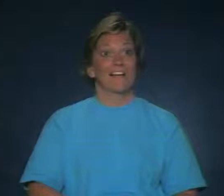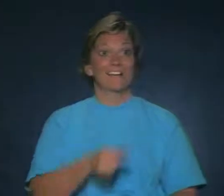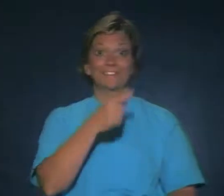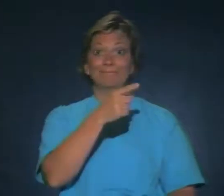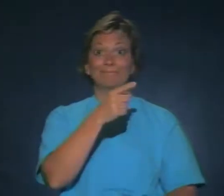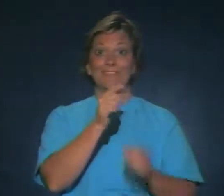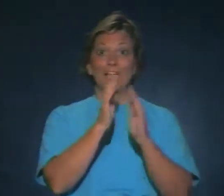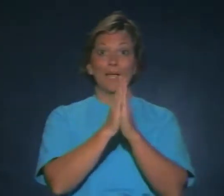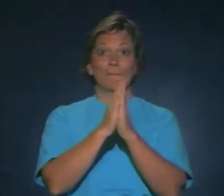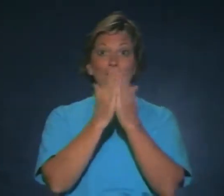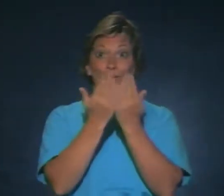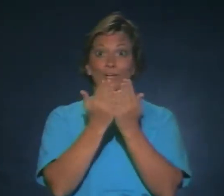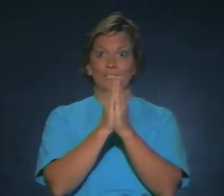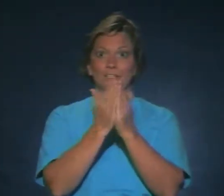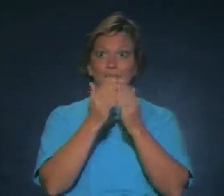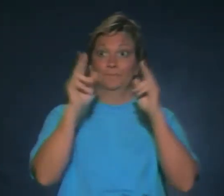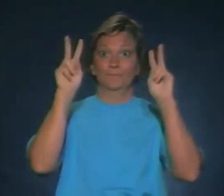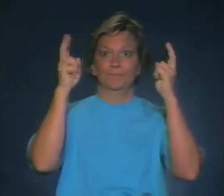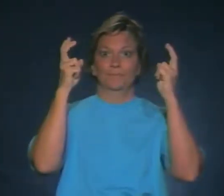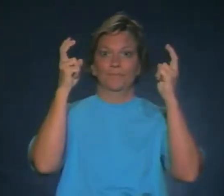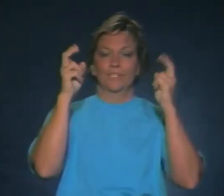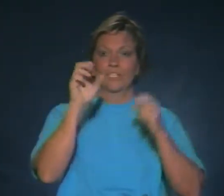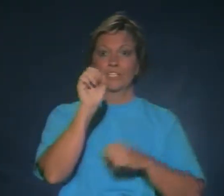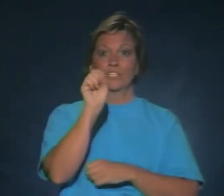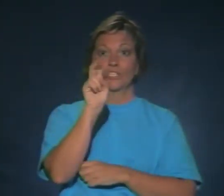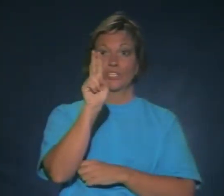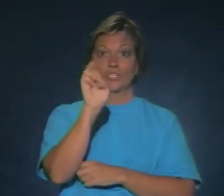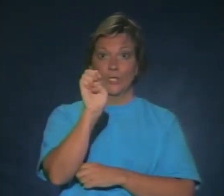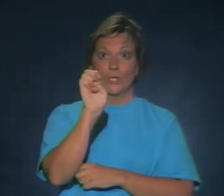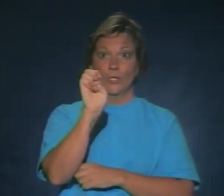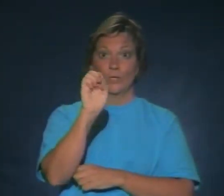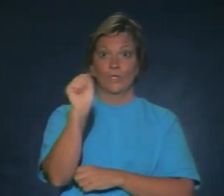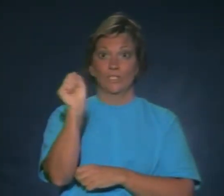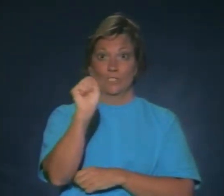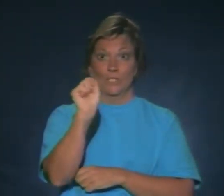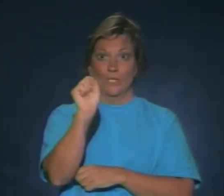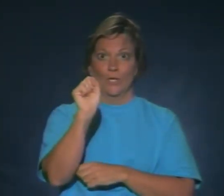Here is a book. Sue likes blue.